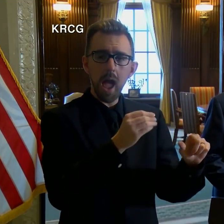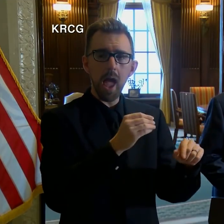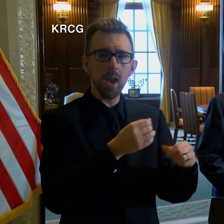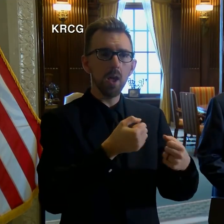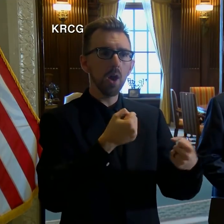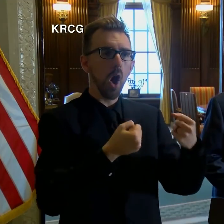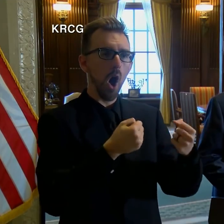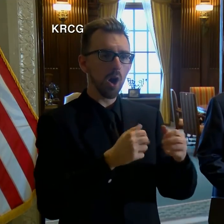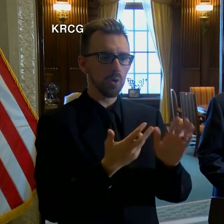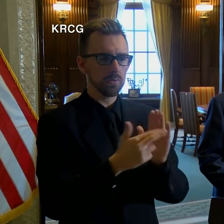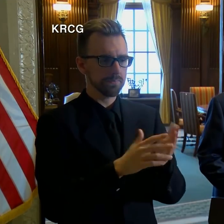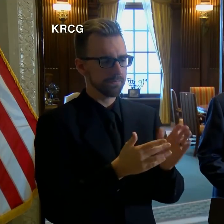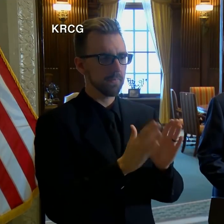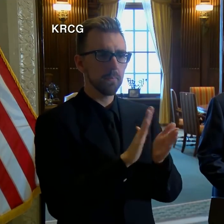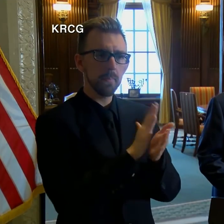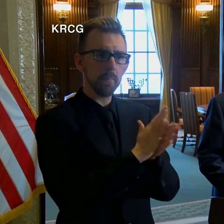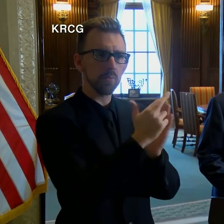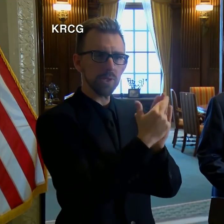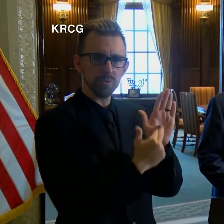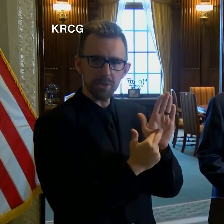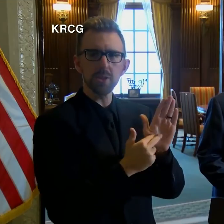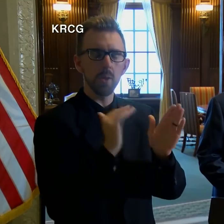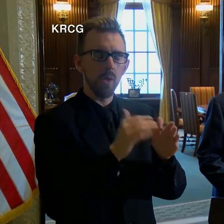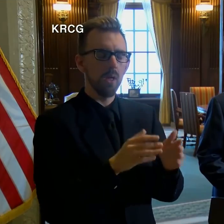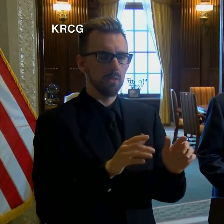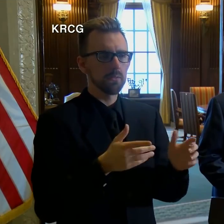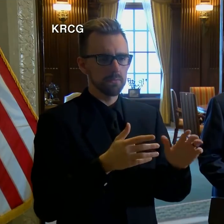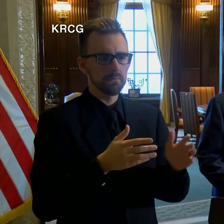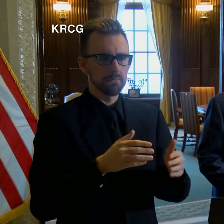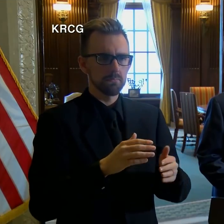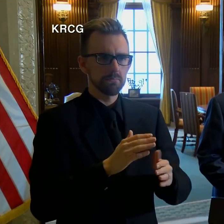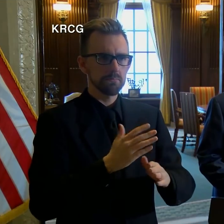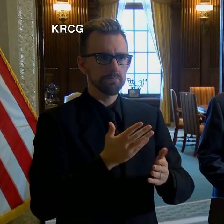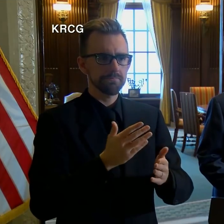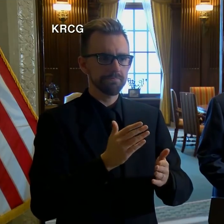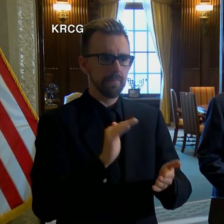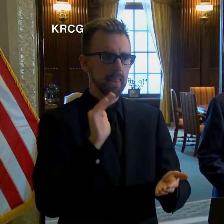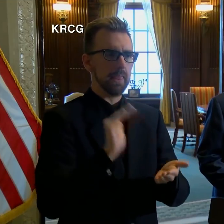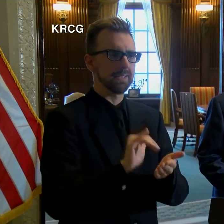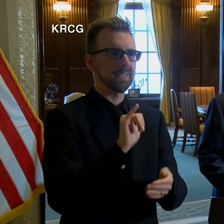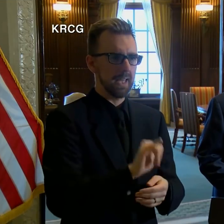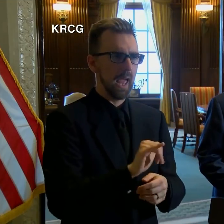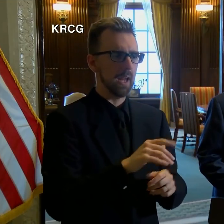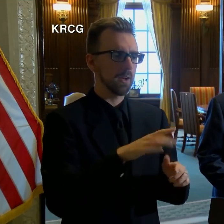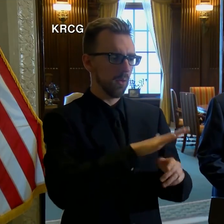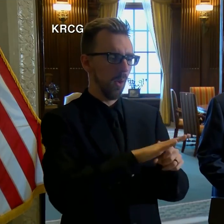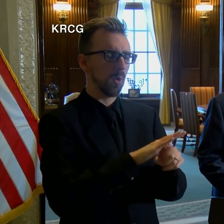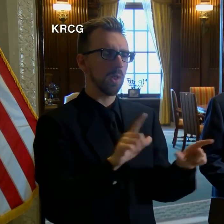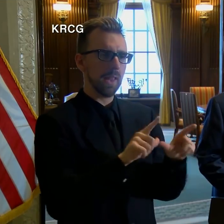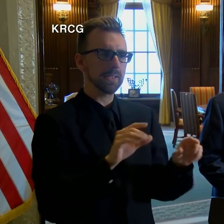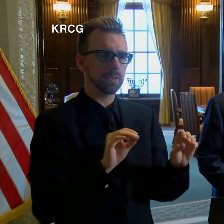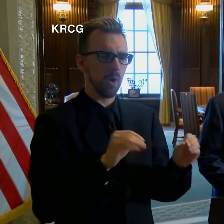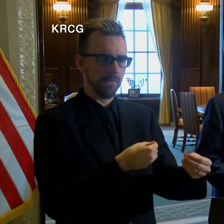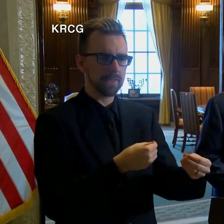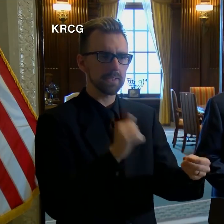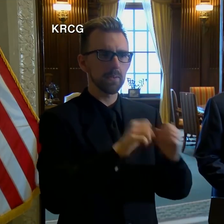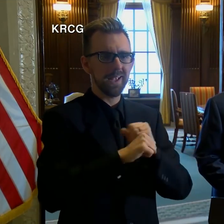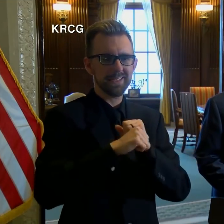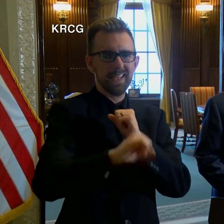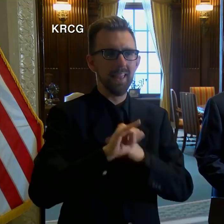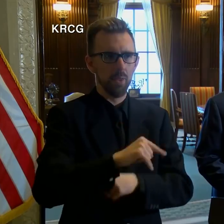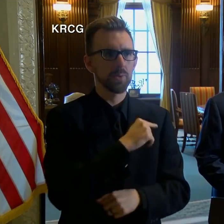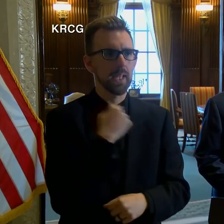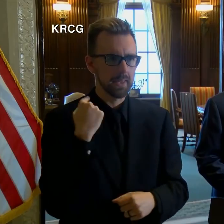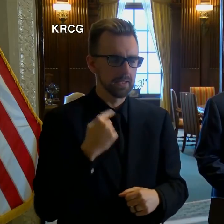registrations to help alleviate public congestion in local license offices. These